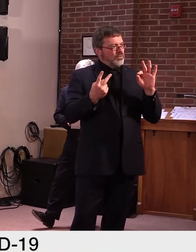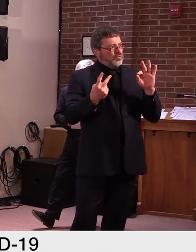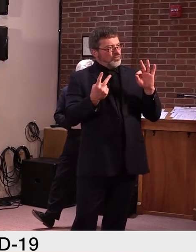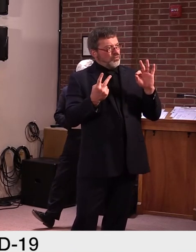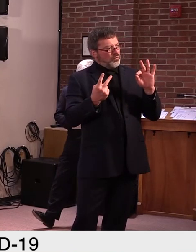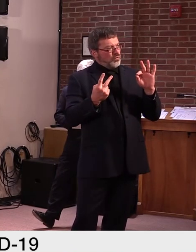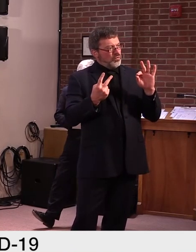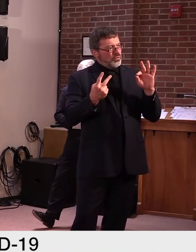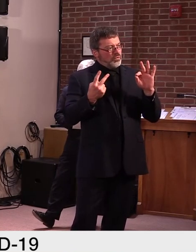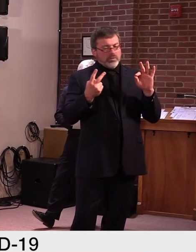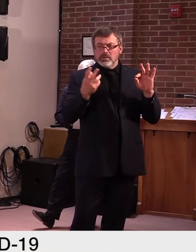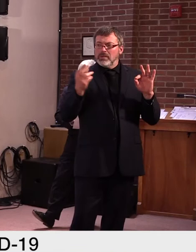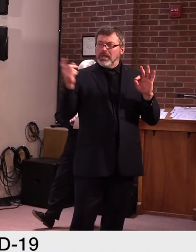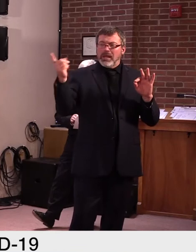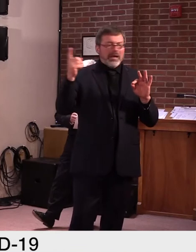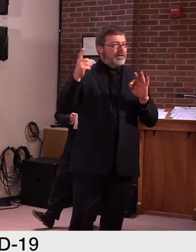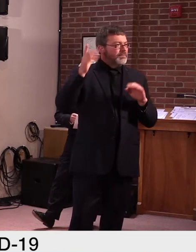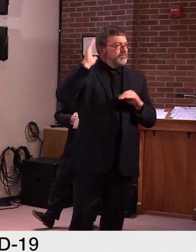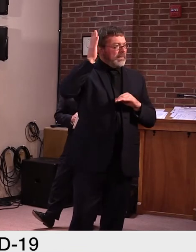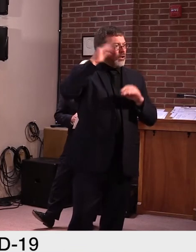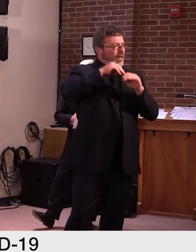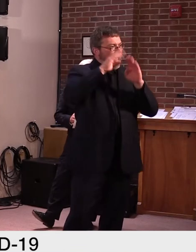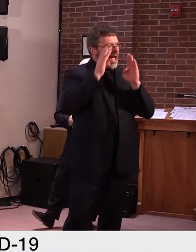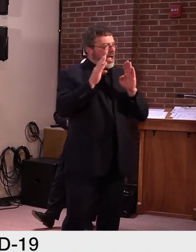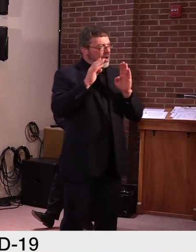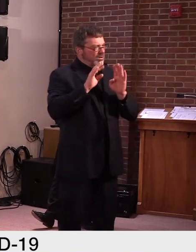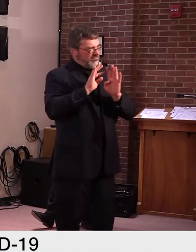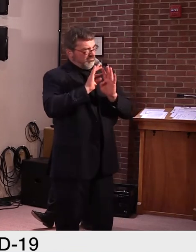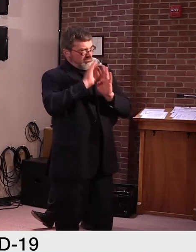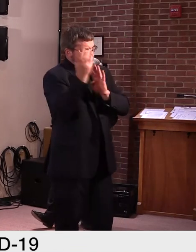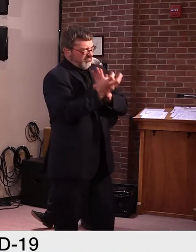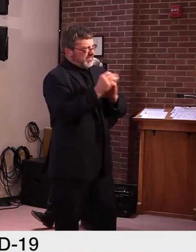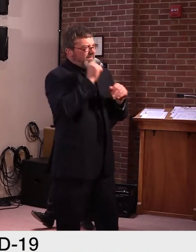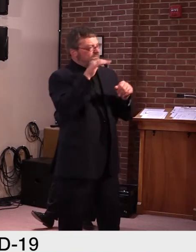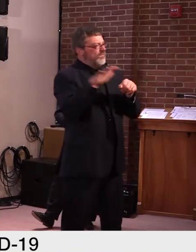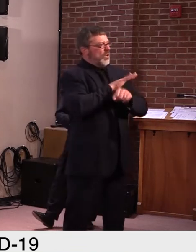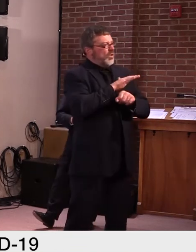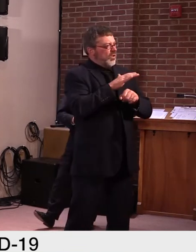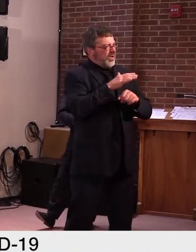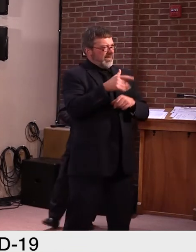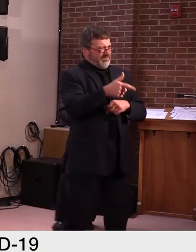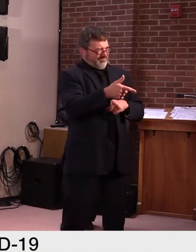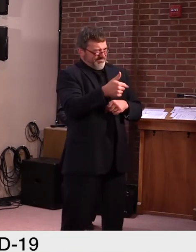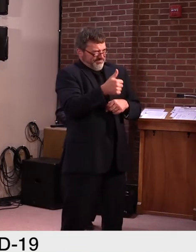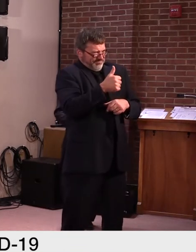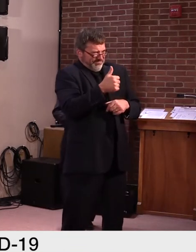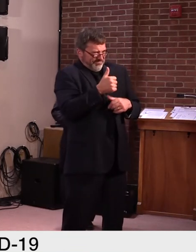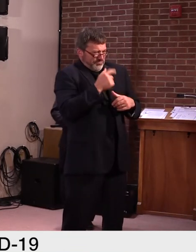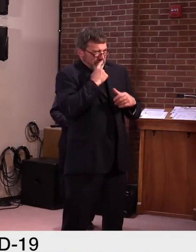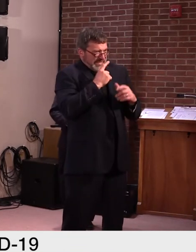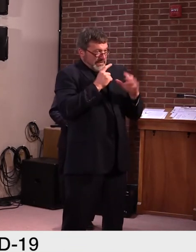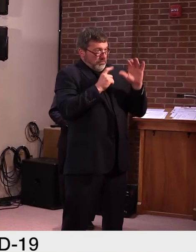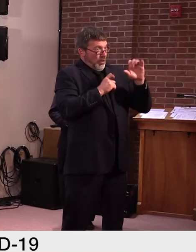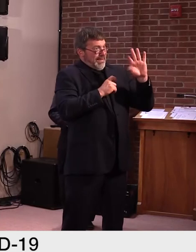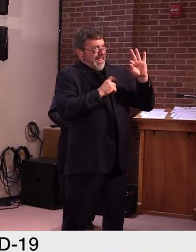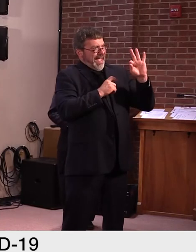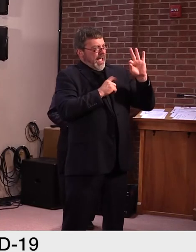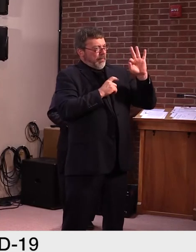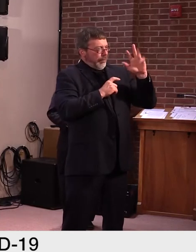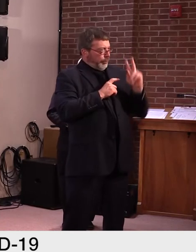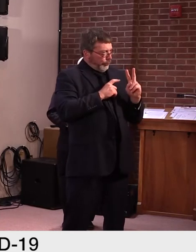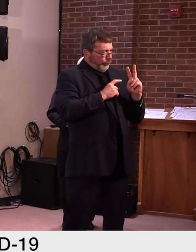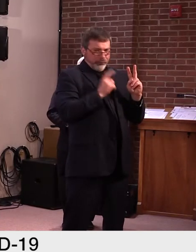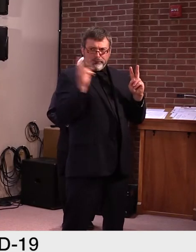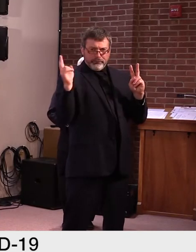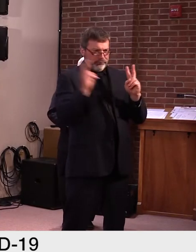has filled out the committee. You don't even have a committee operating. Do you see that as a problem? Uh, I would see that as a problem, but I'm